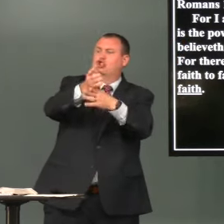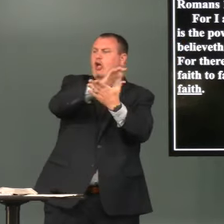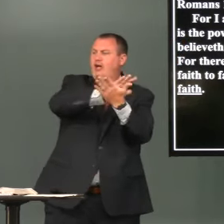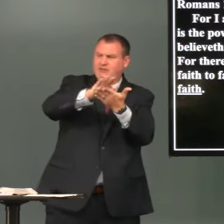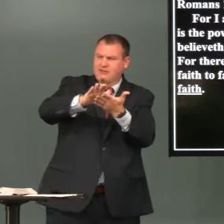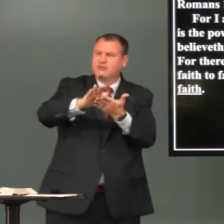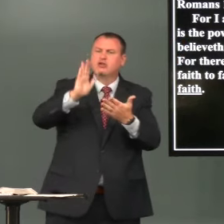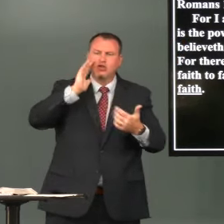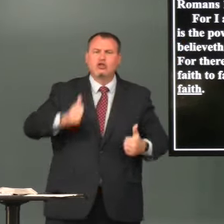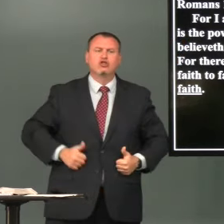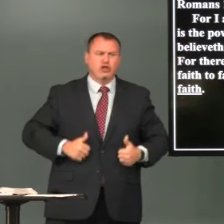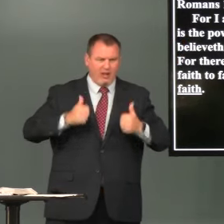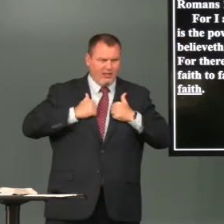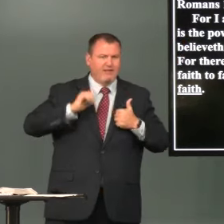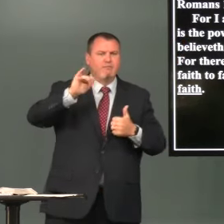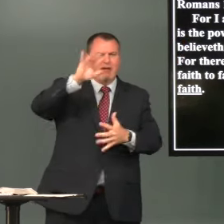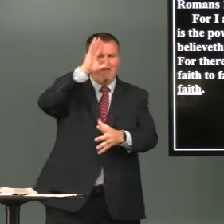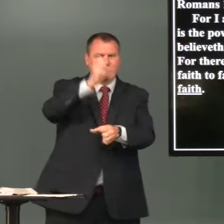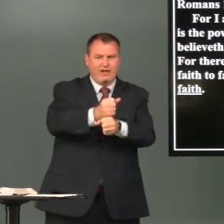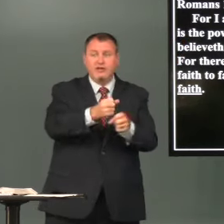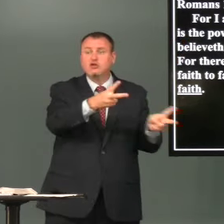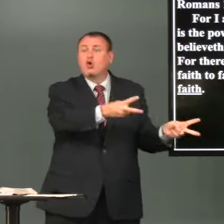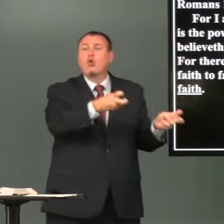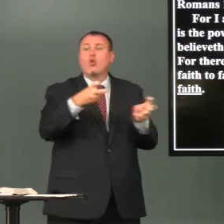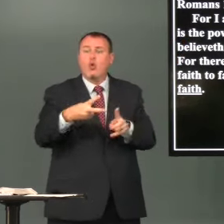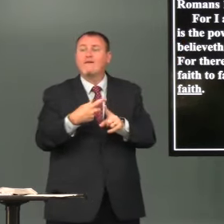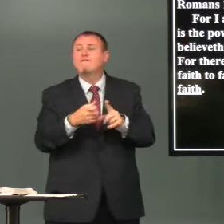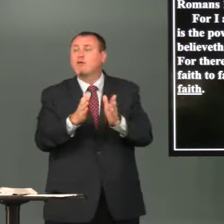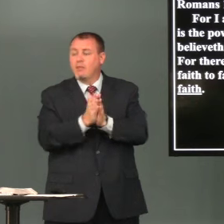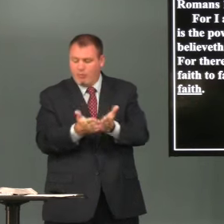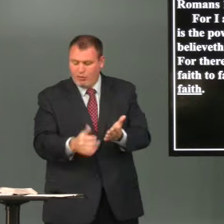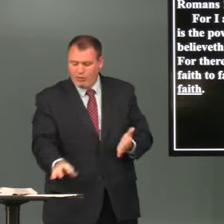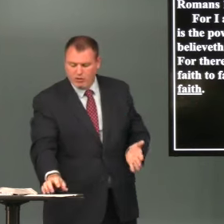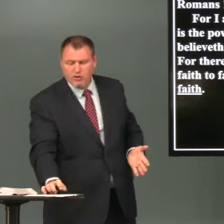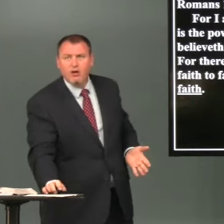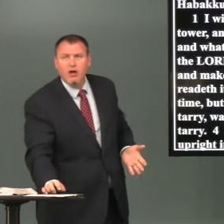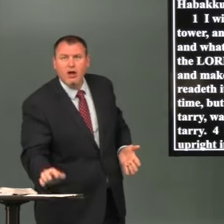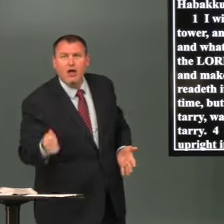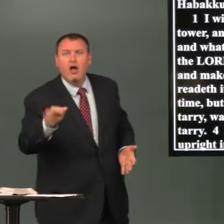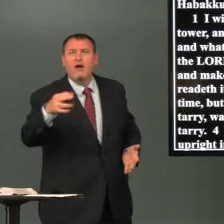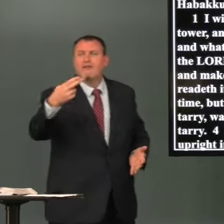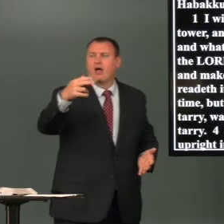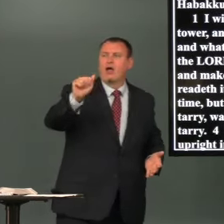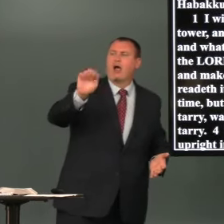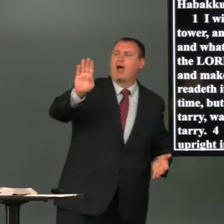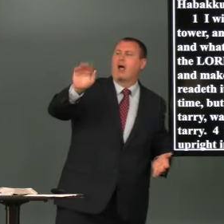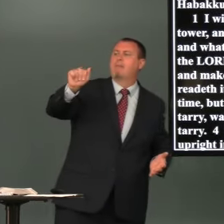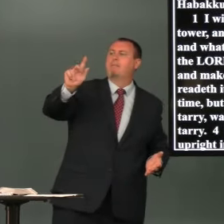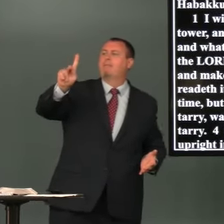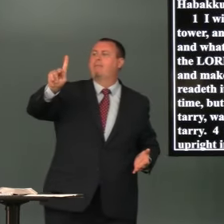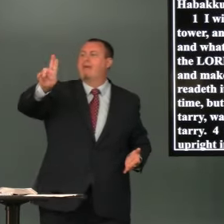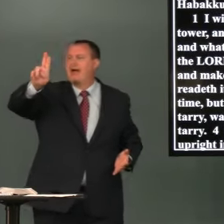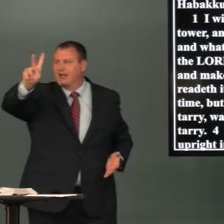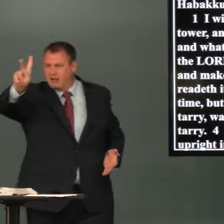the just shall live by faith is quoted from the book of Habakkuk